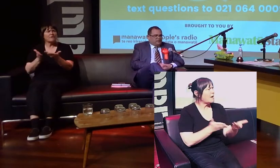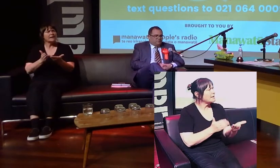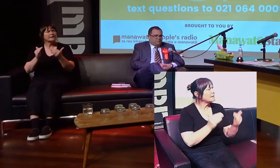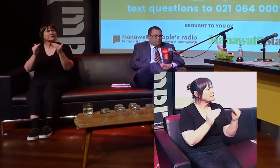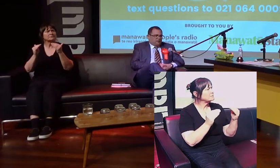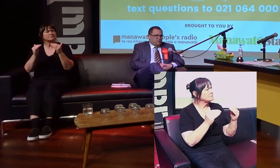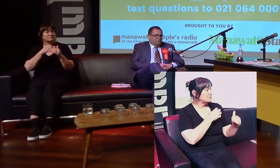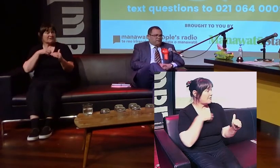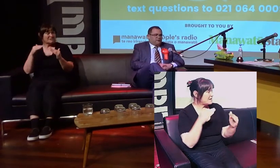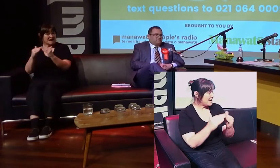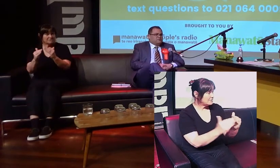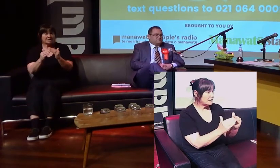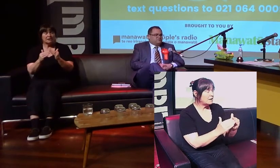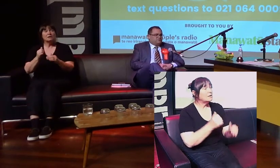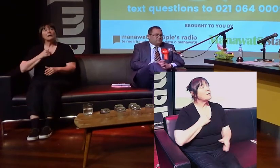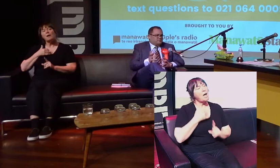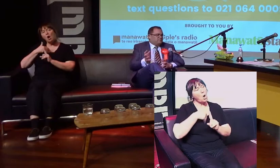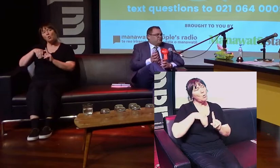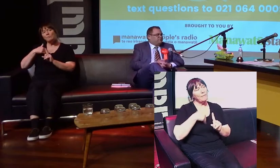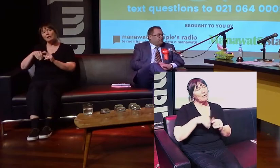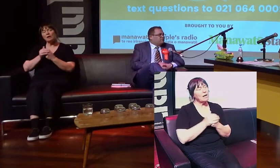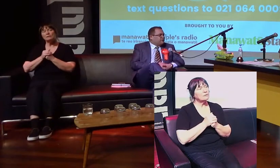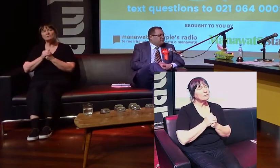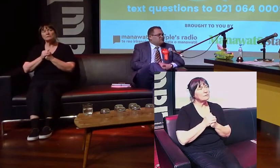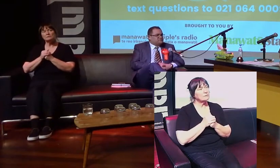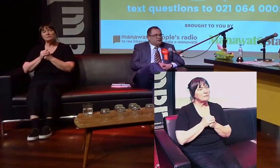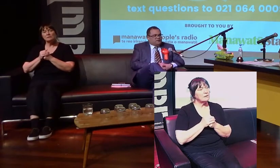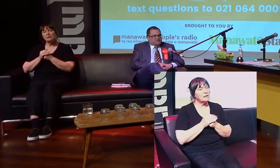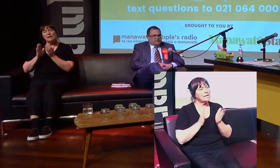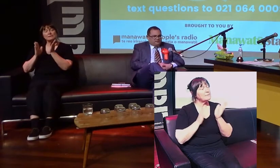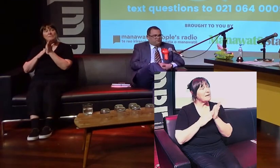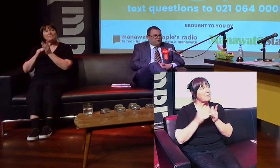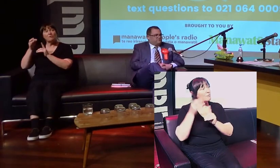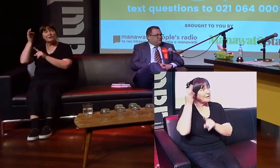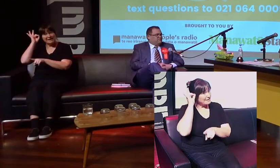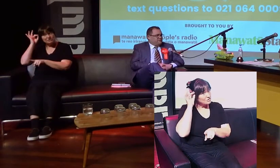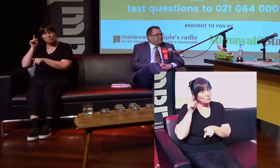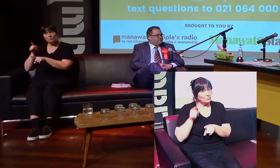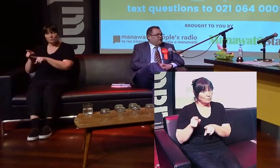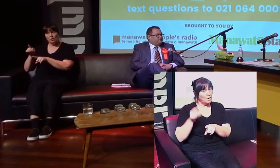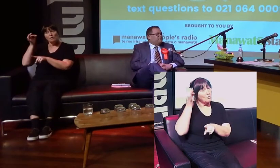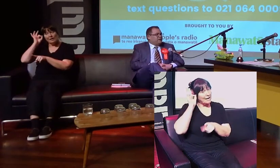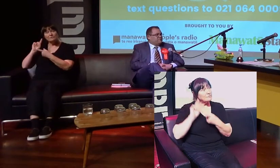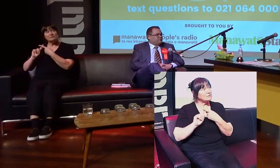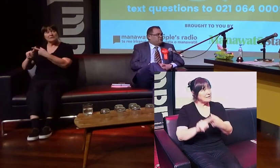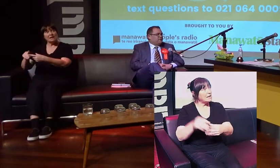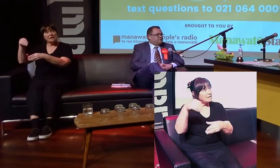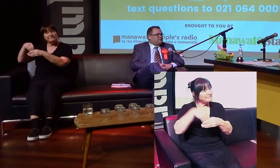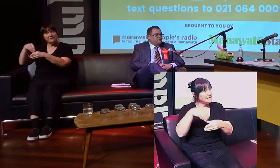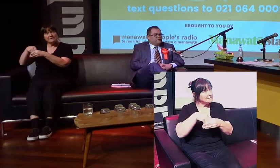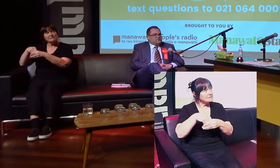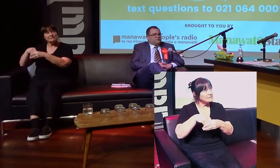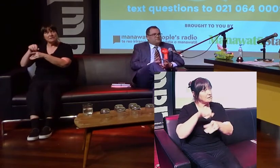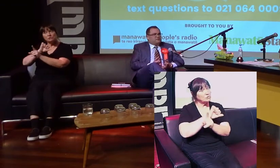mean, my own background in terms of as a member of the local council, it's a council that still invests and is a part of social